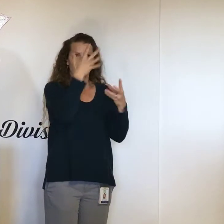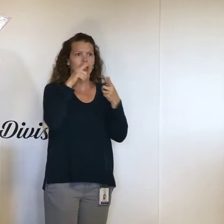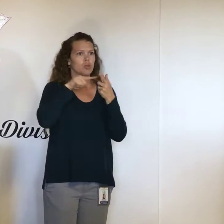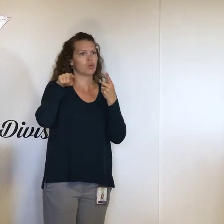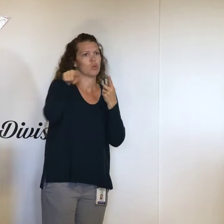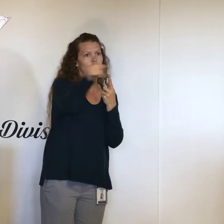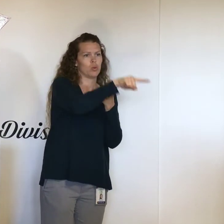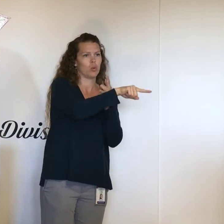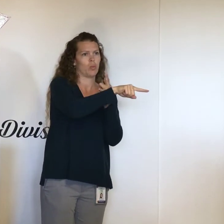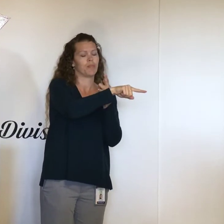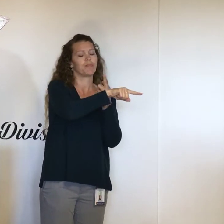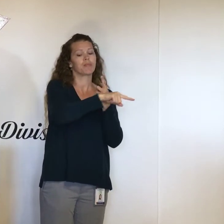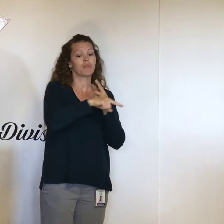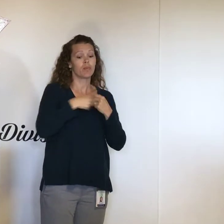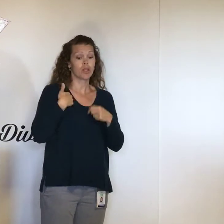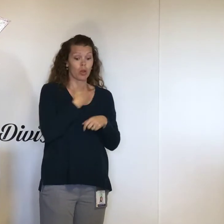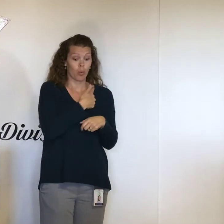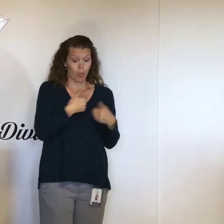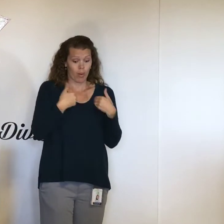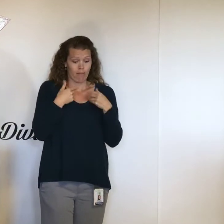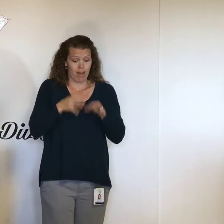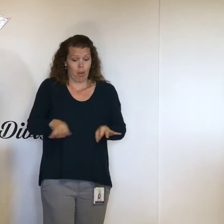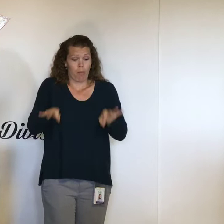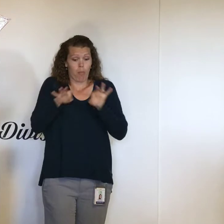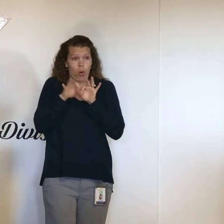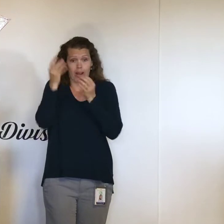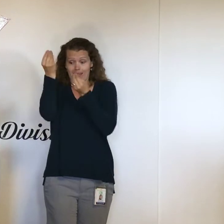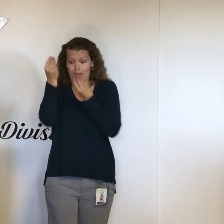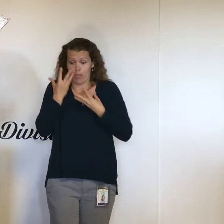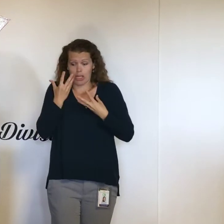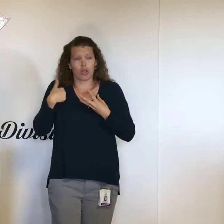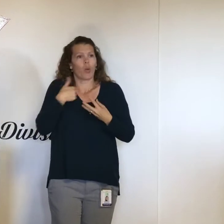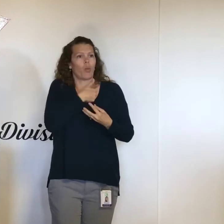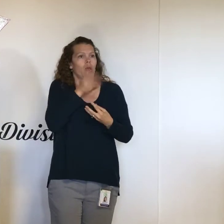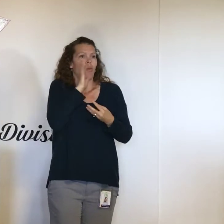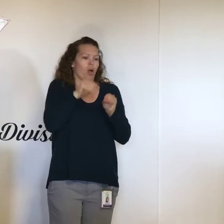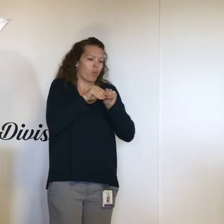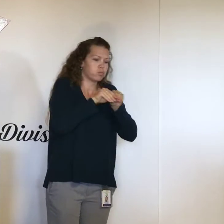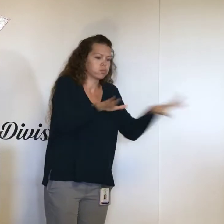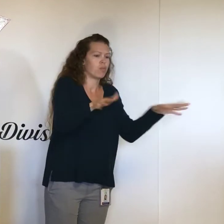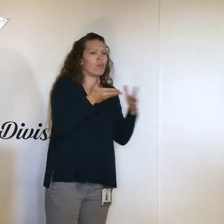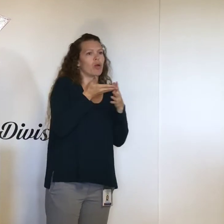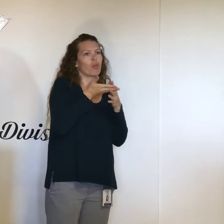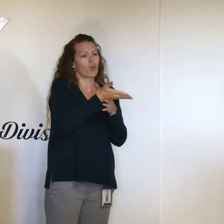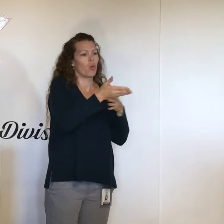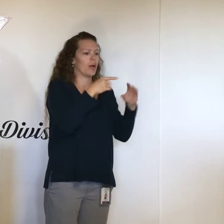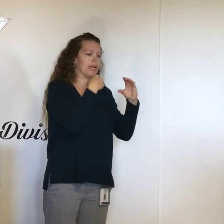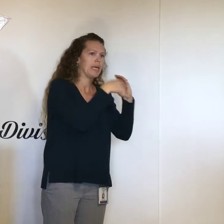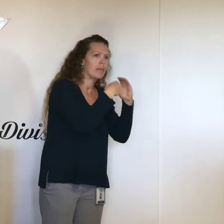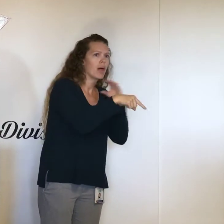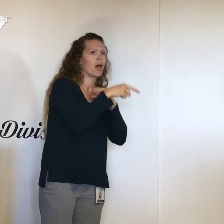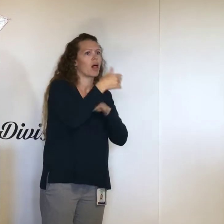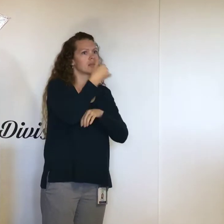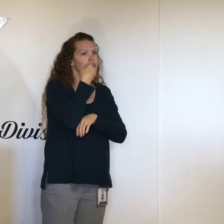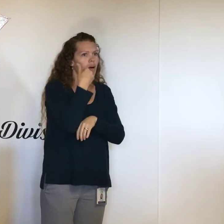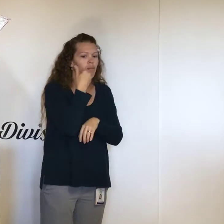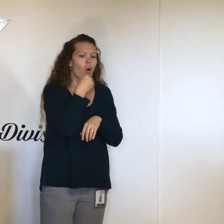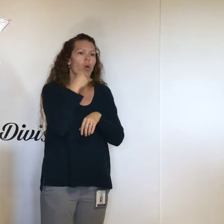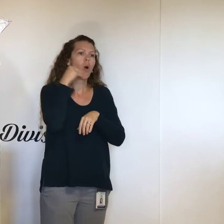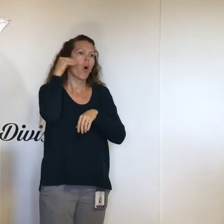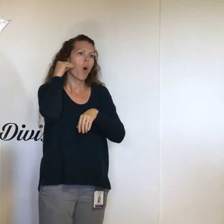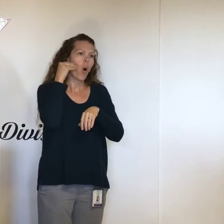If we get information that's vital to Humboldt County, we will be pushing it out through Humboldt alert. You'll get it on your email, your cell phone, your home phone,